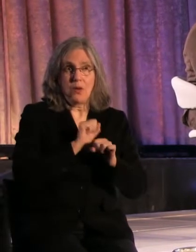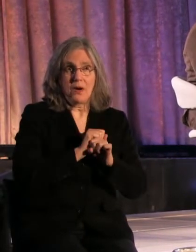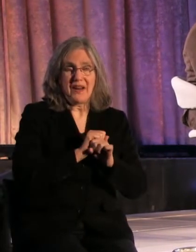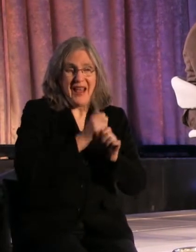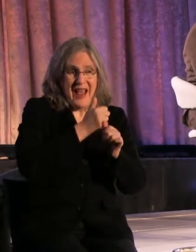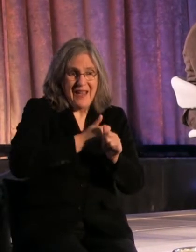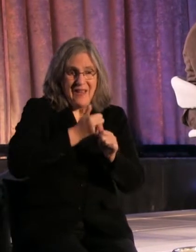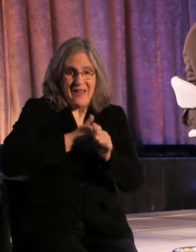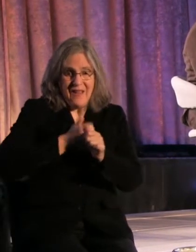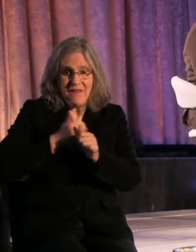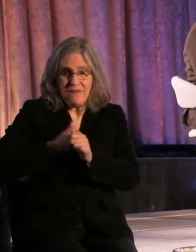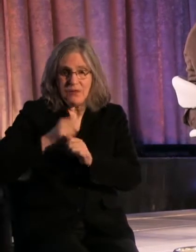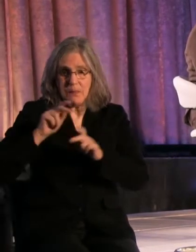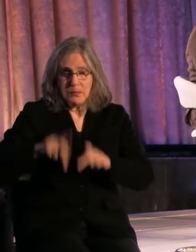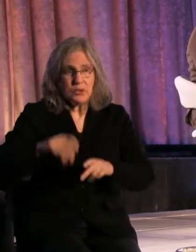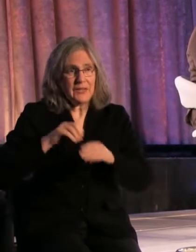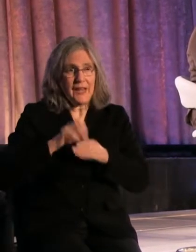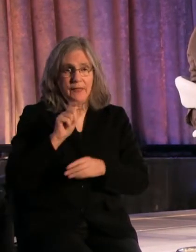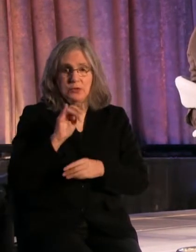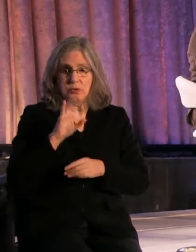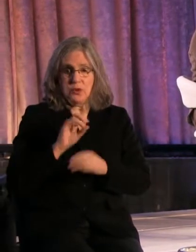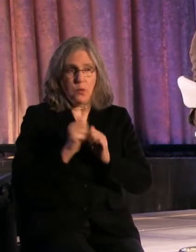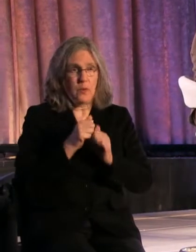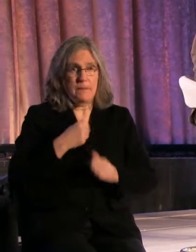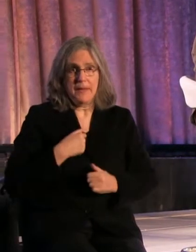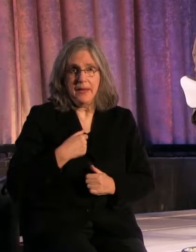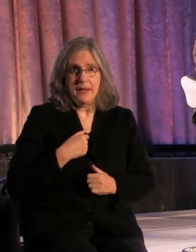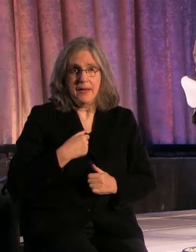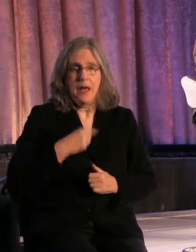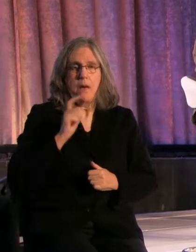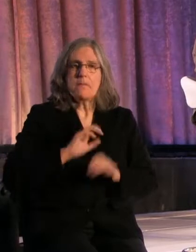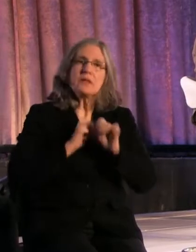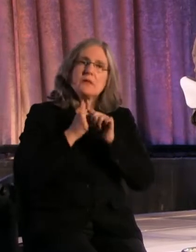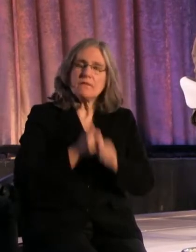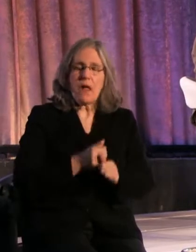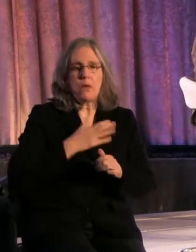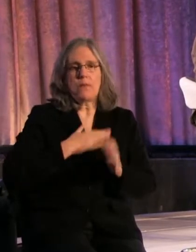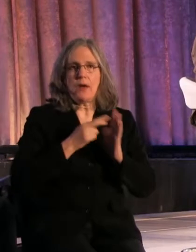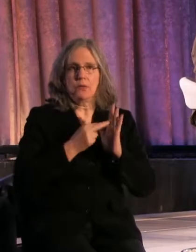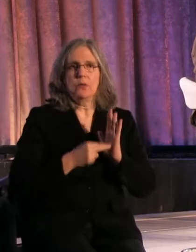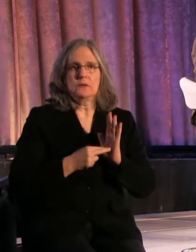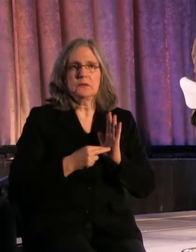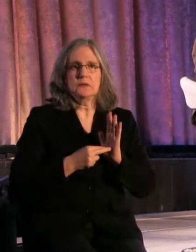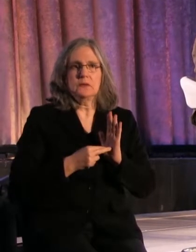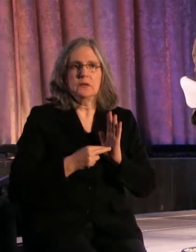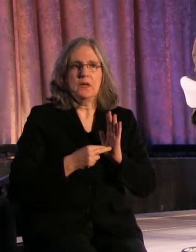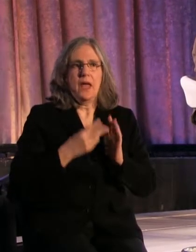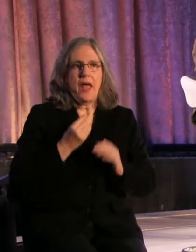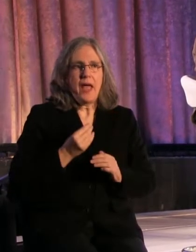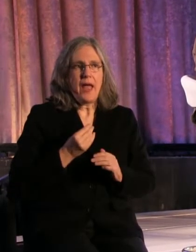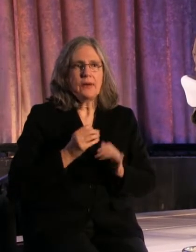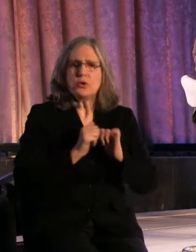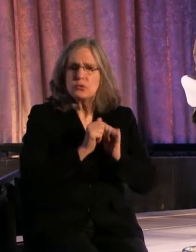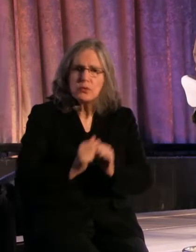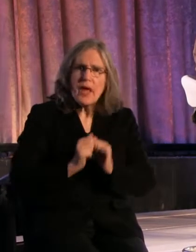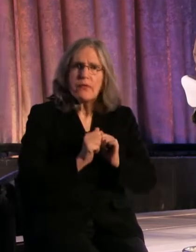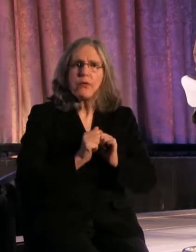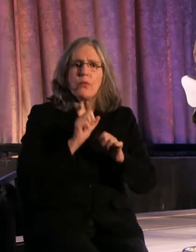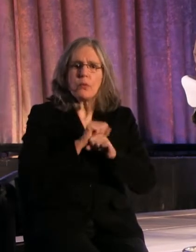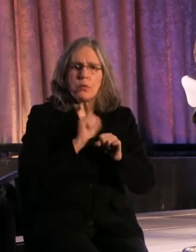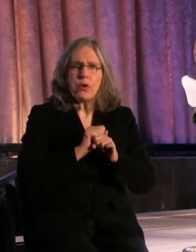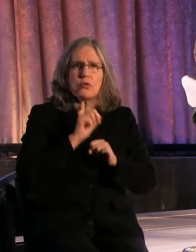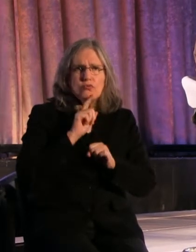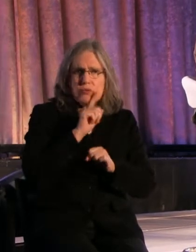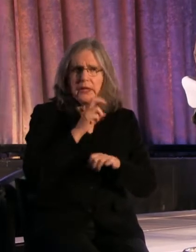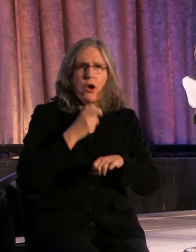single person in that studio with me has to abide by my rules. And we work really, really hard, and it's very